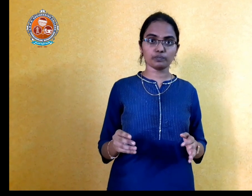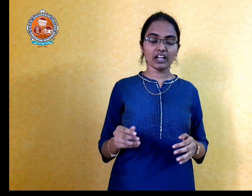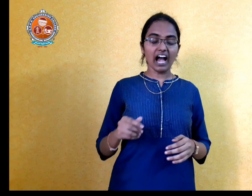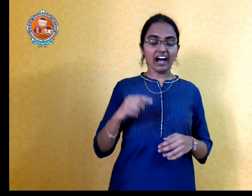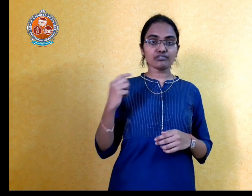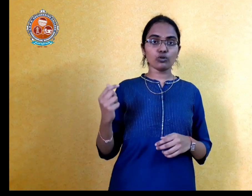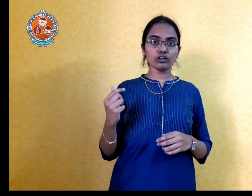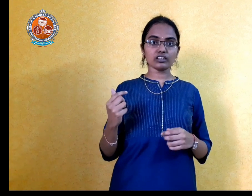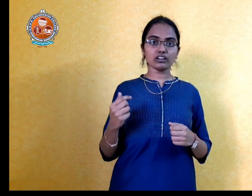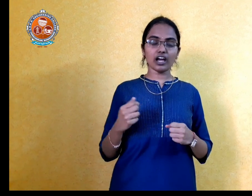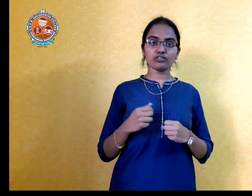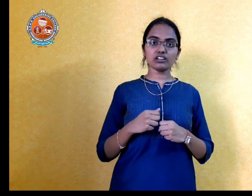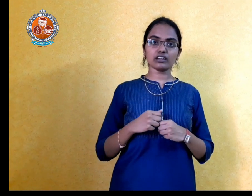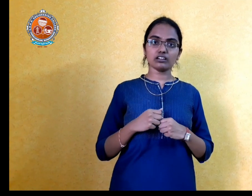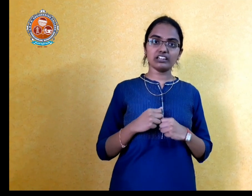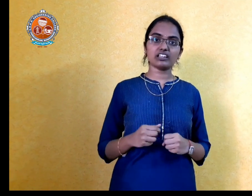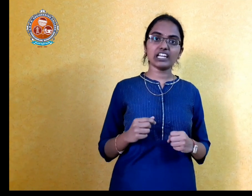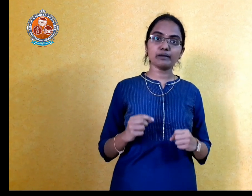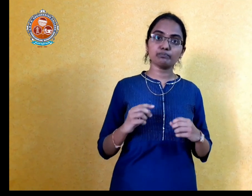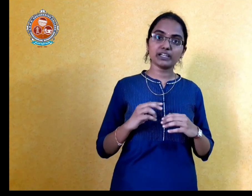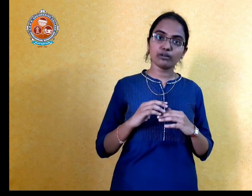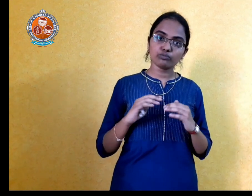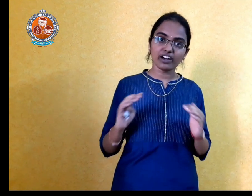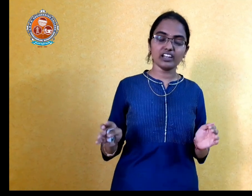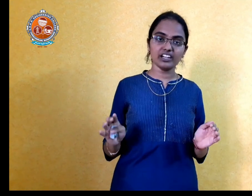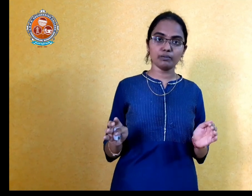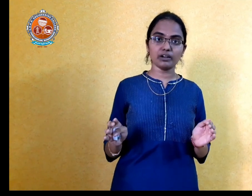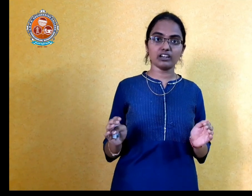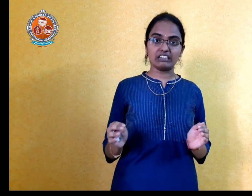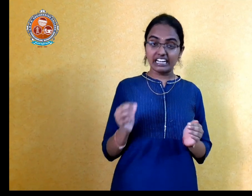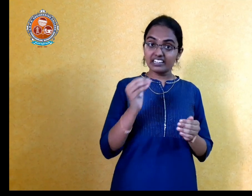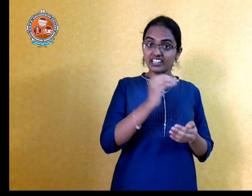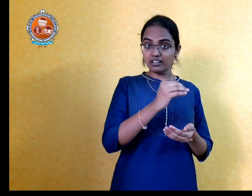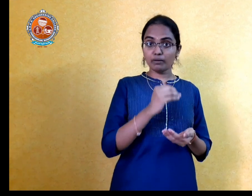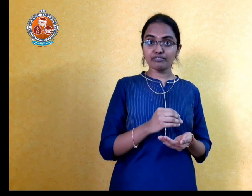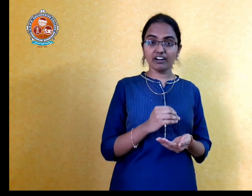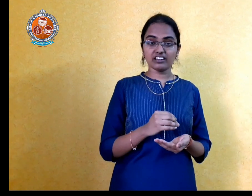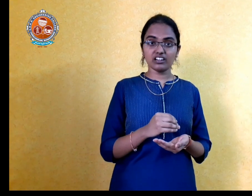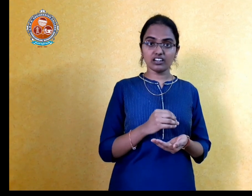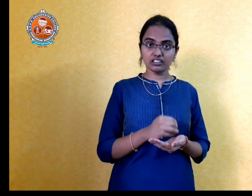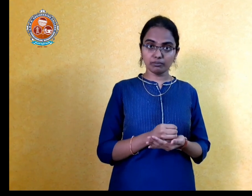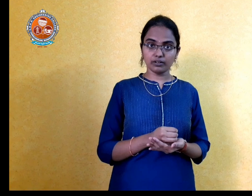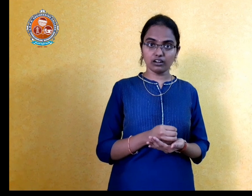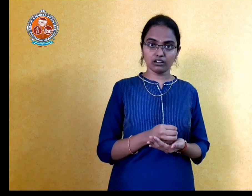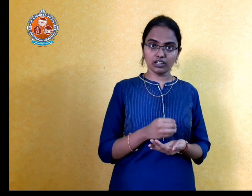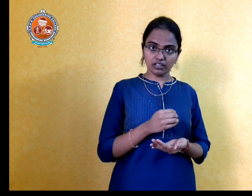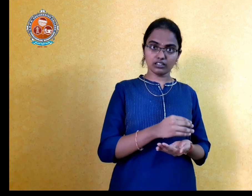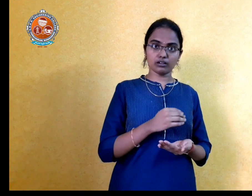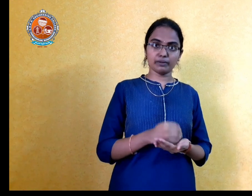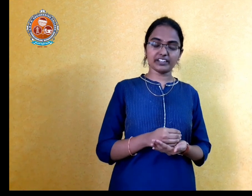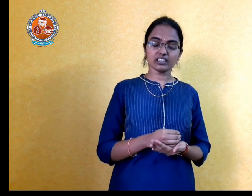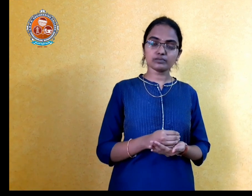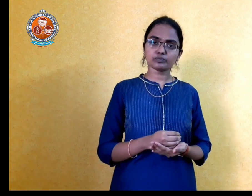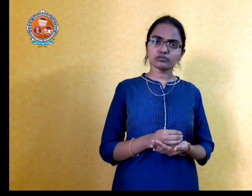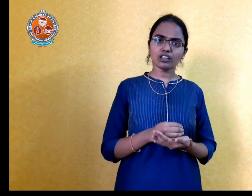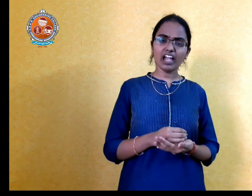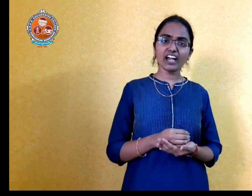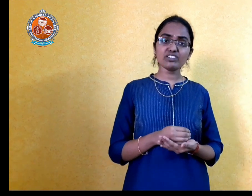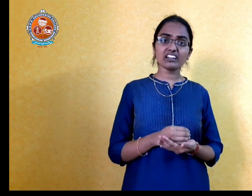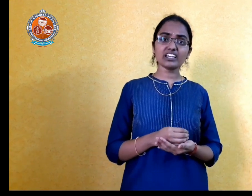you after going there I was like literally I became very independent till my final year in the in the VTech I was like